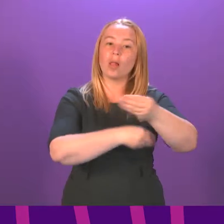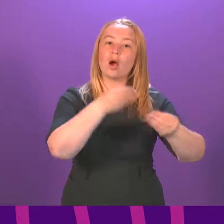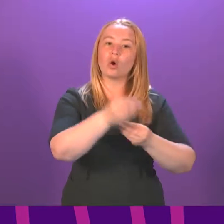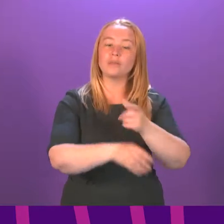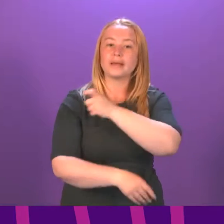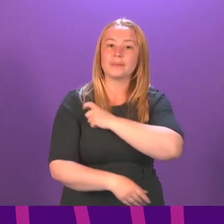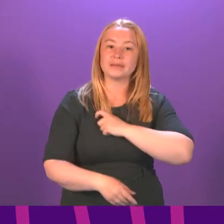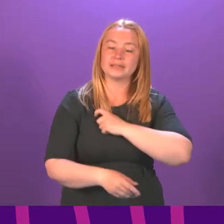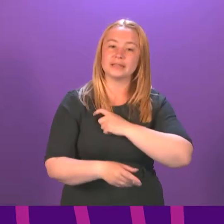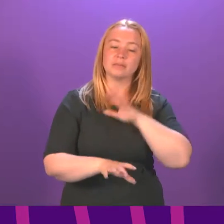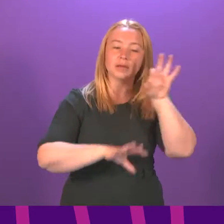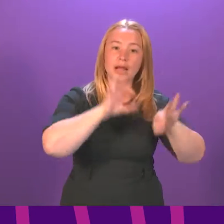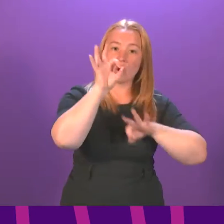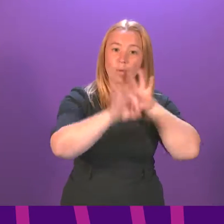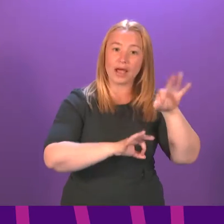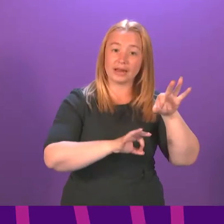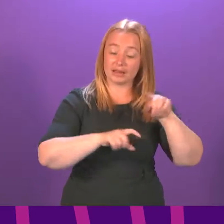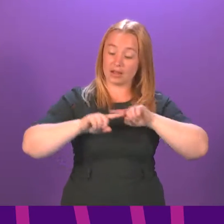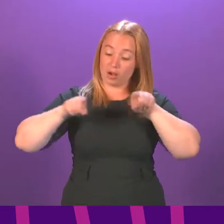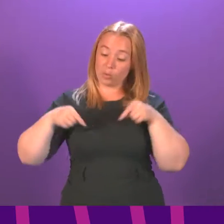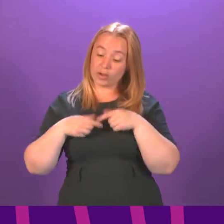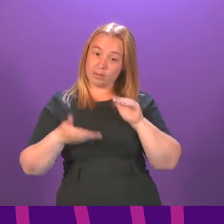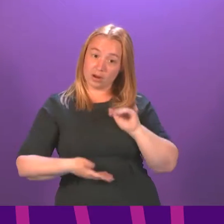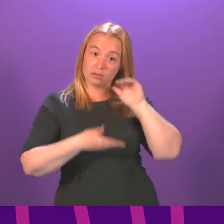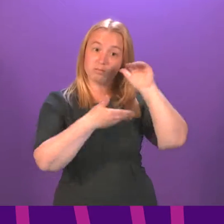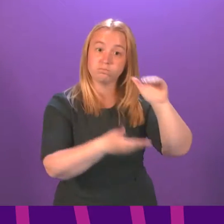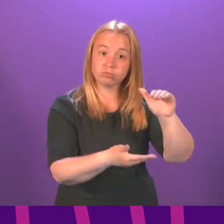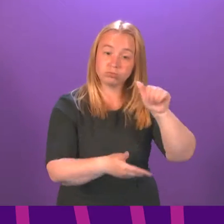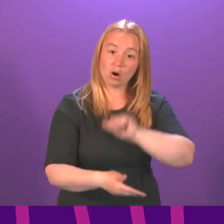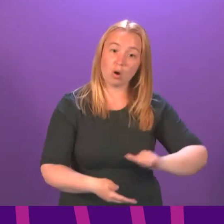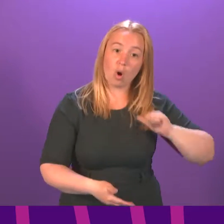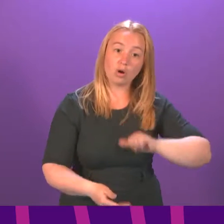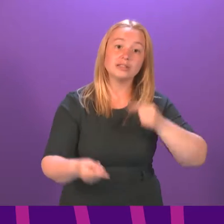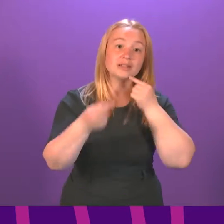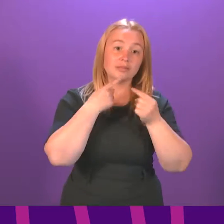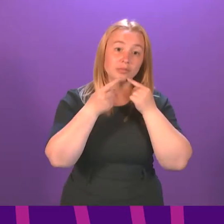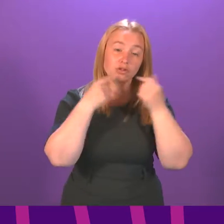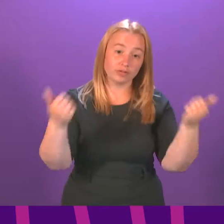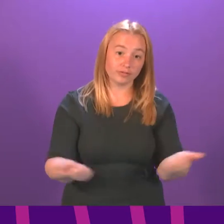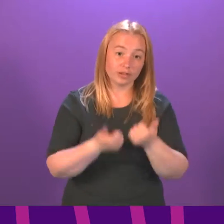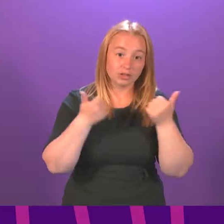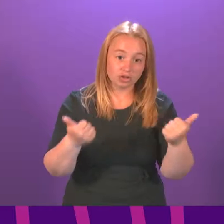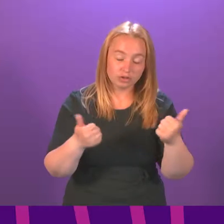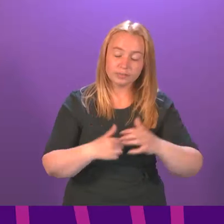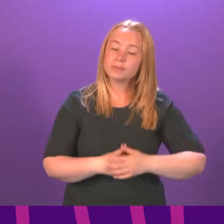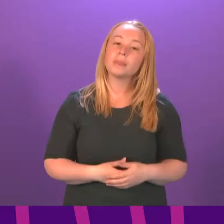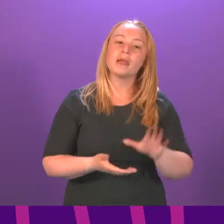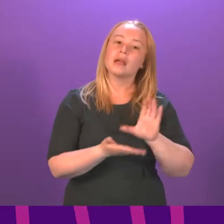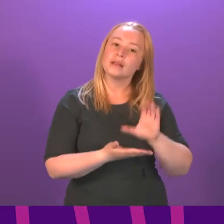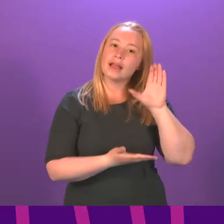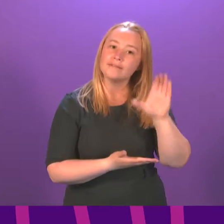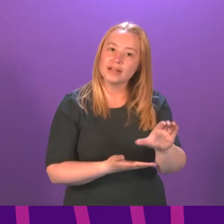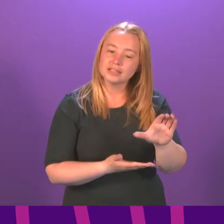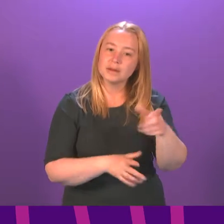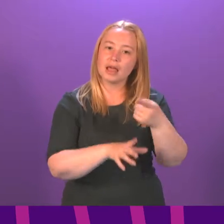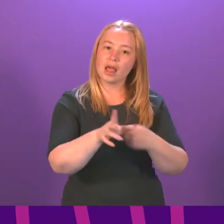Again, an inquiry to which we submitted extensive, transparent information. Now, when it comes to our investment in the yard, our